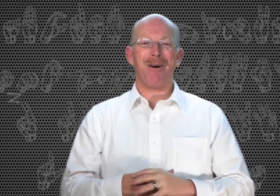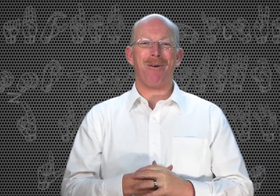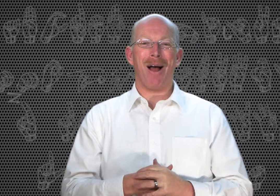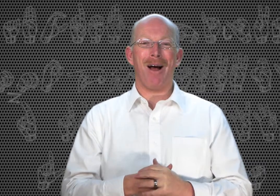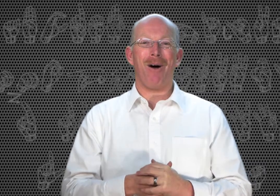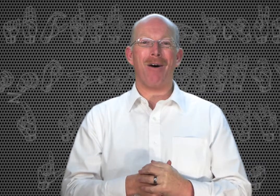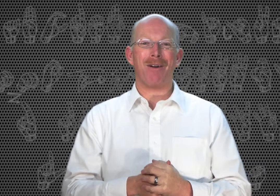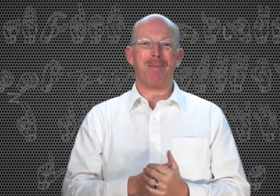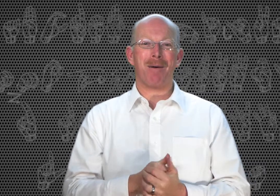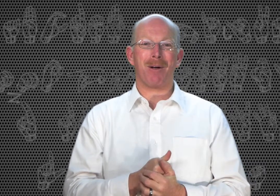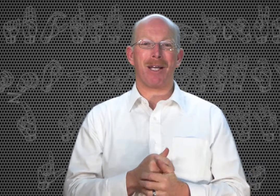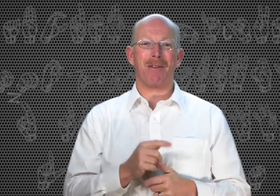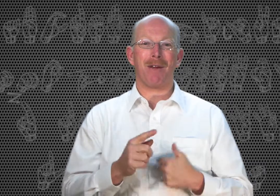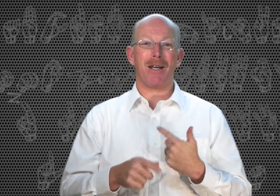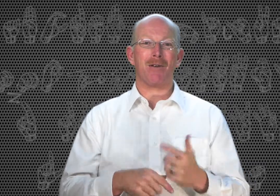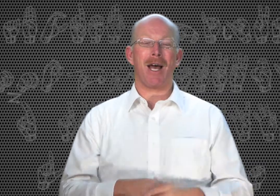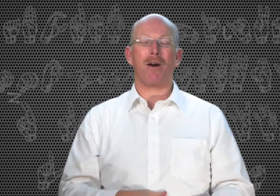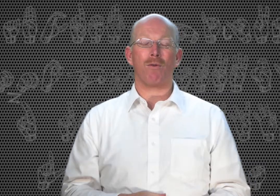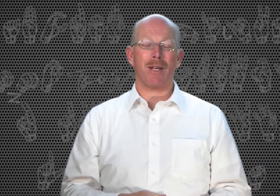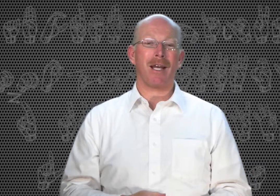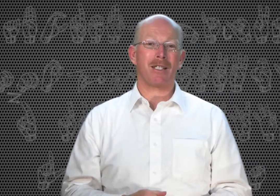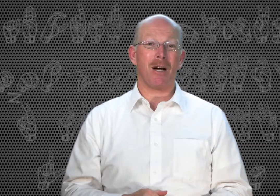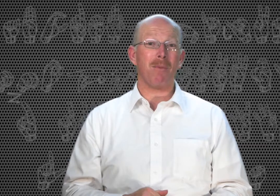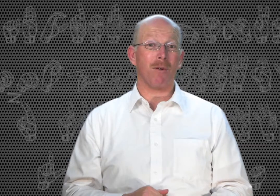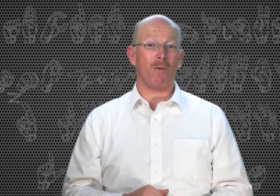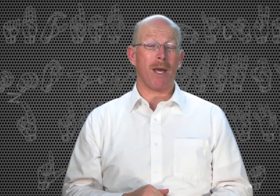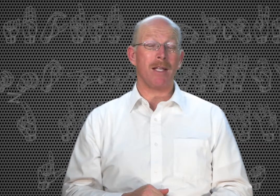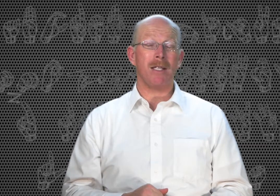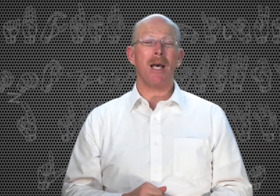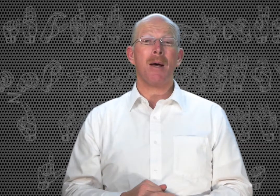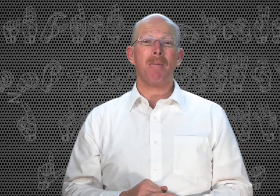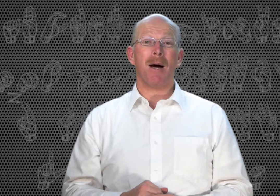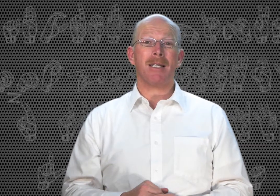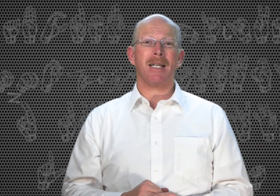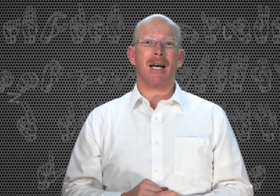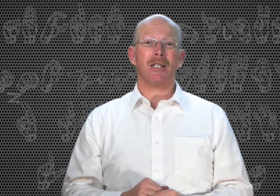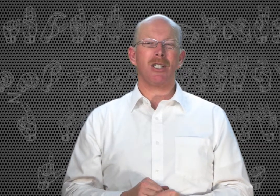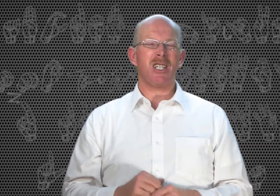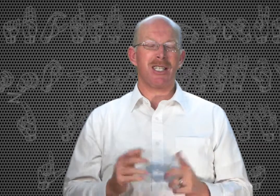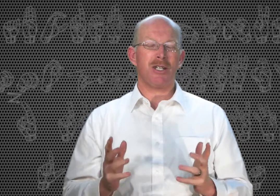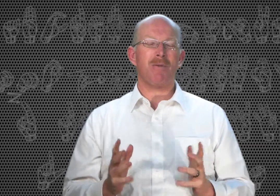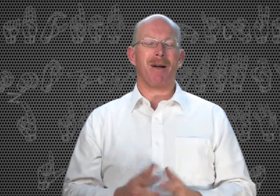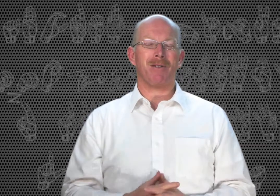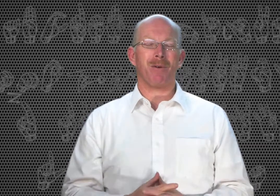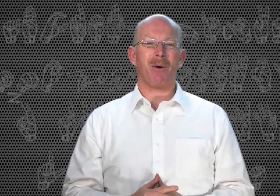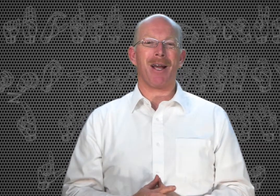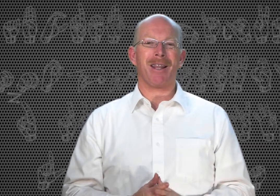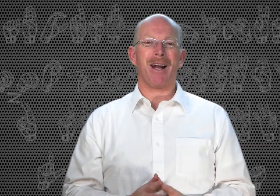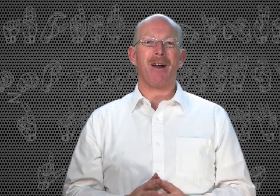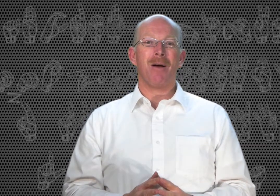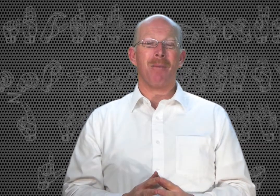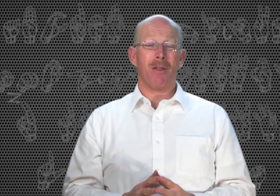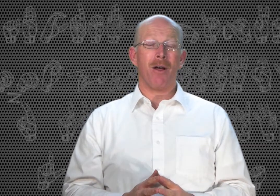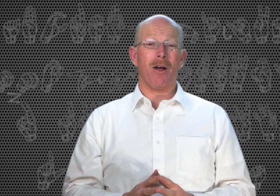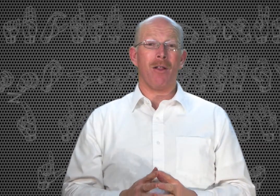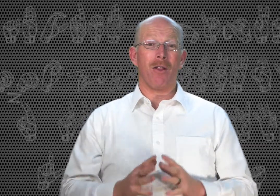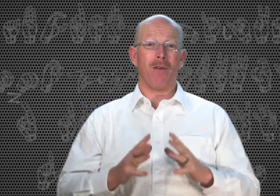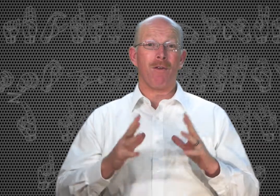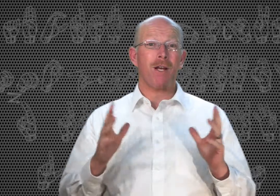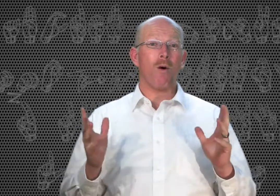how often I'm able to get the videos out over the next couple of weeks. But I shouldn't see too much of a break there. But the video